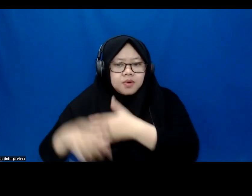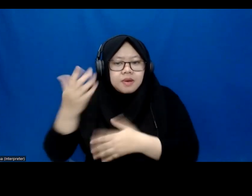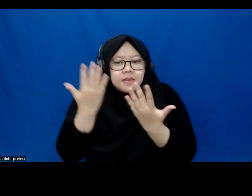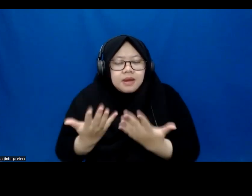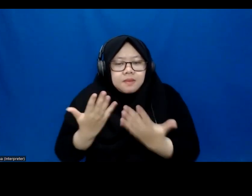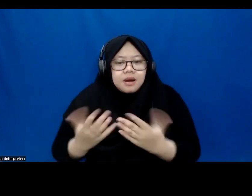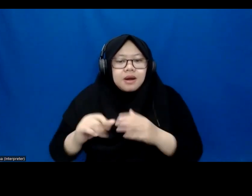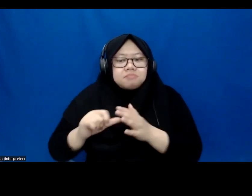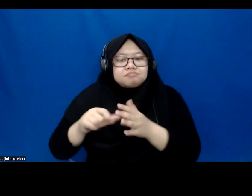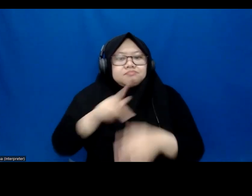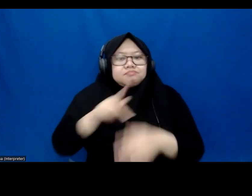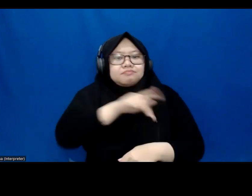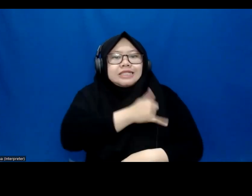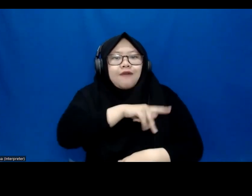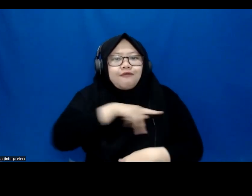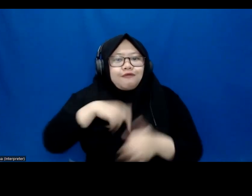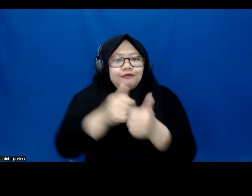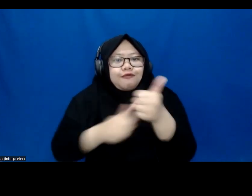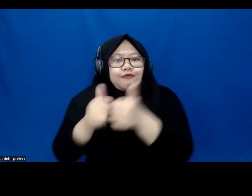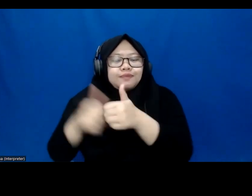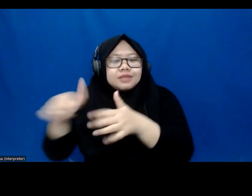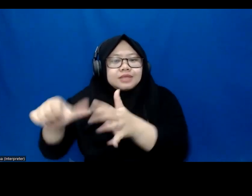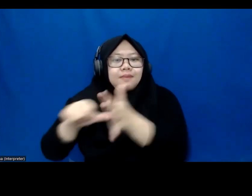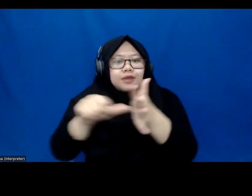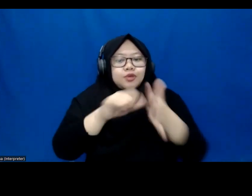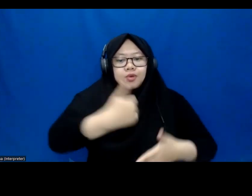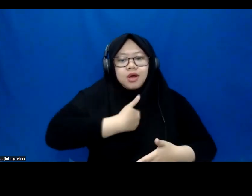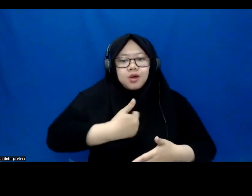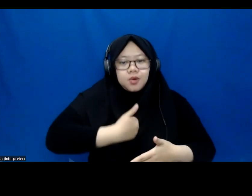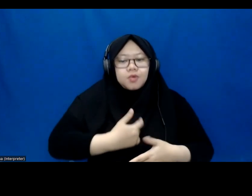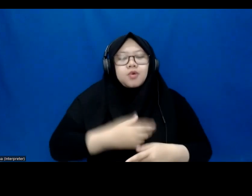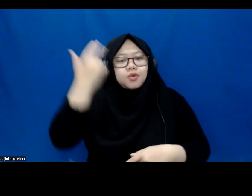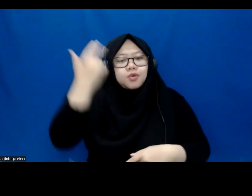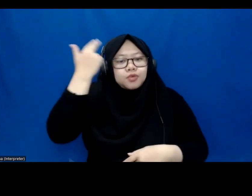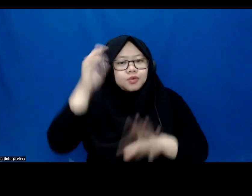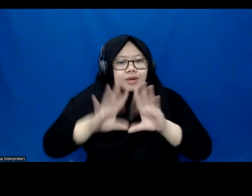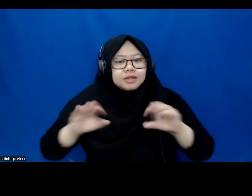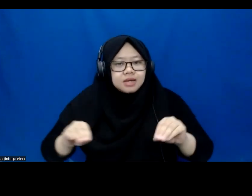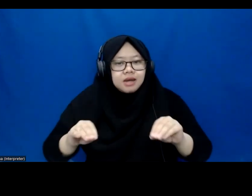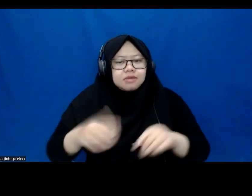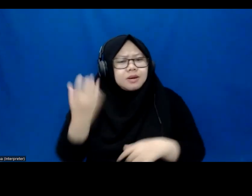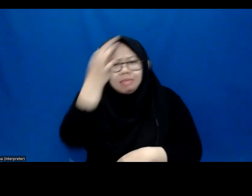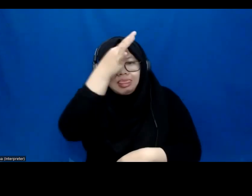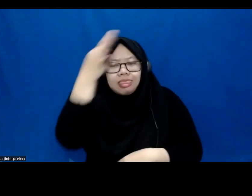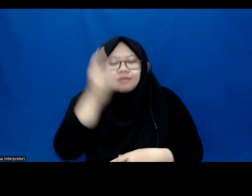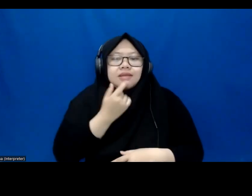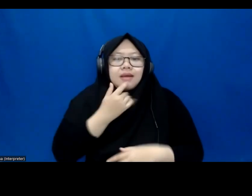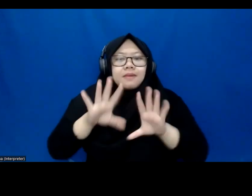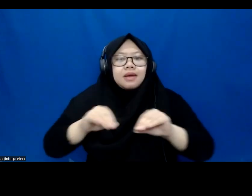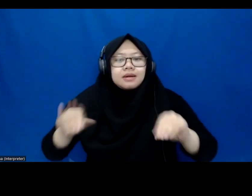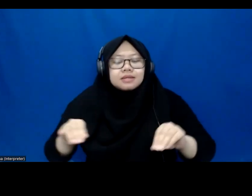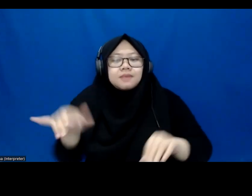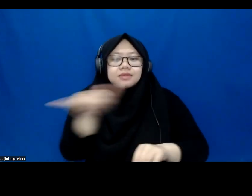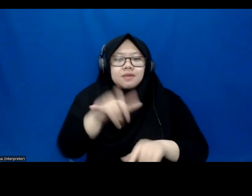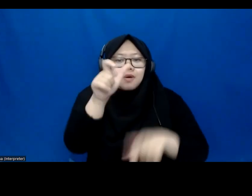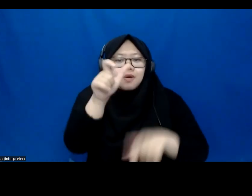support a person like me, a person with different ability, a person with disability, as to how can